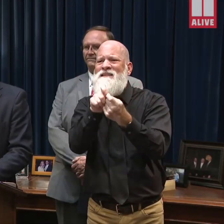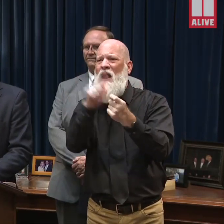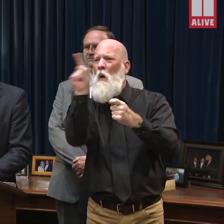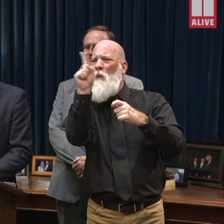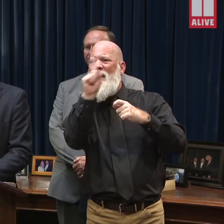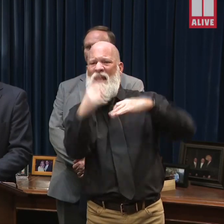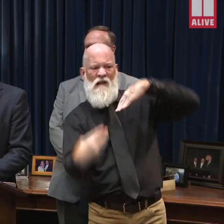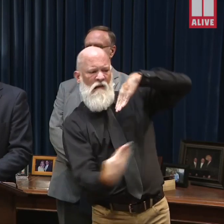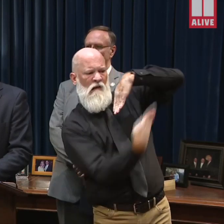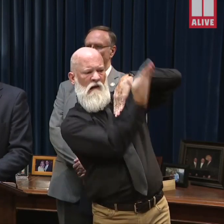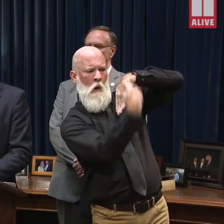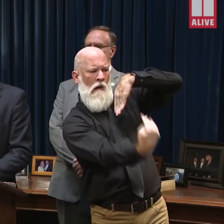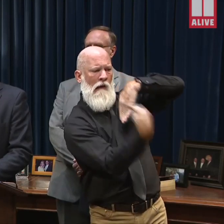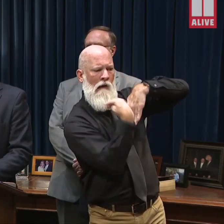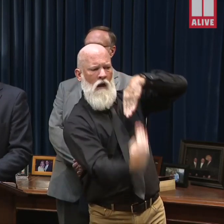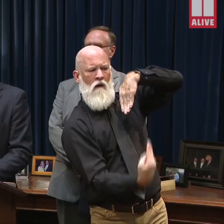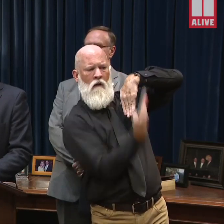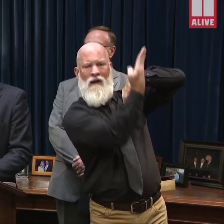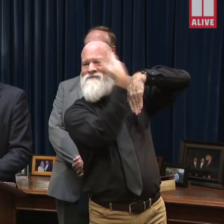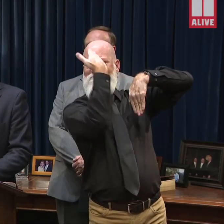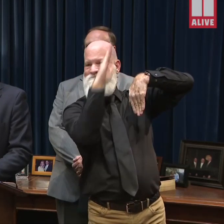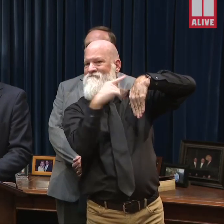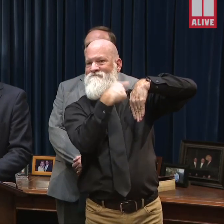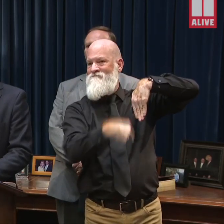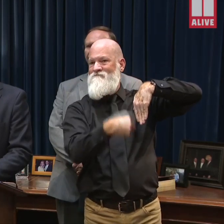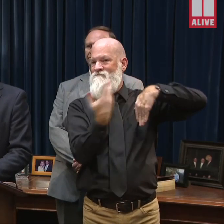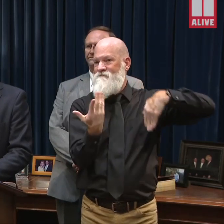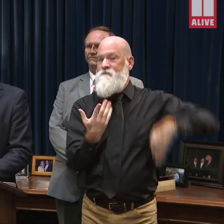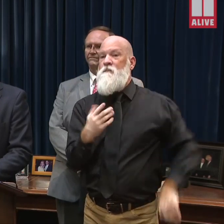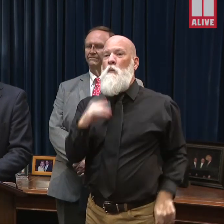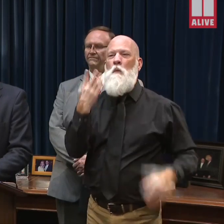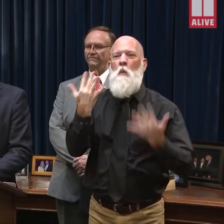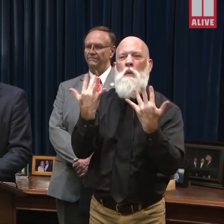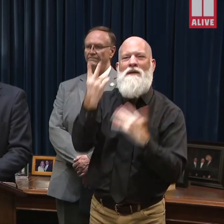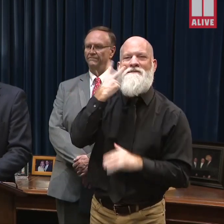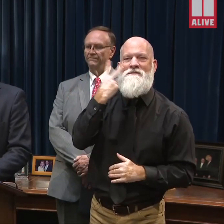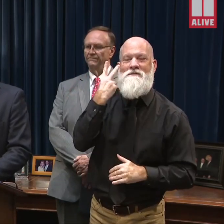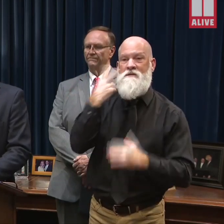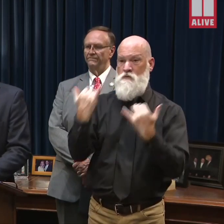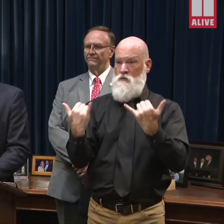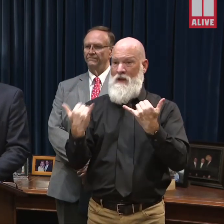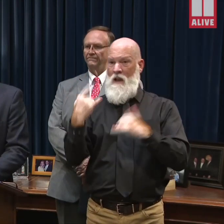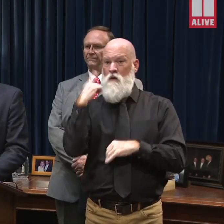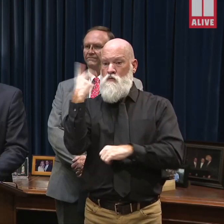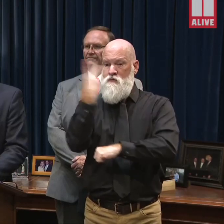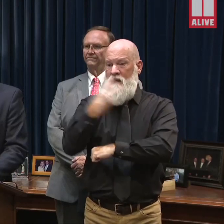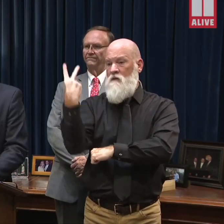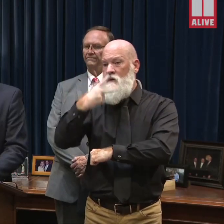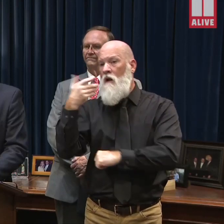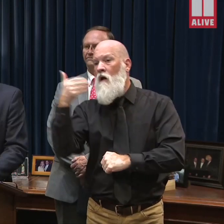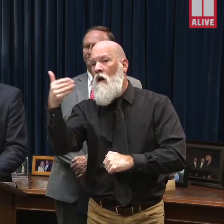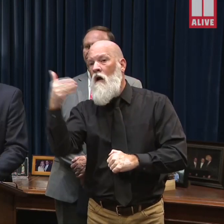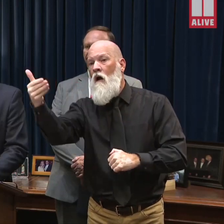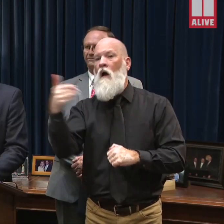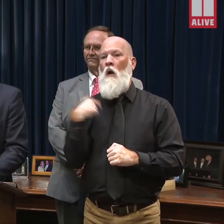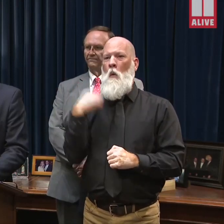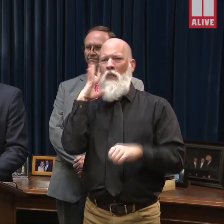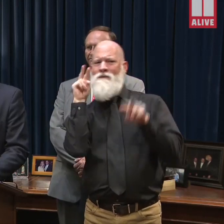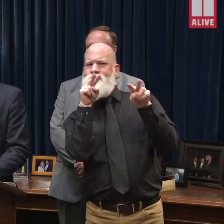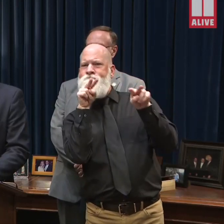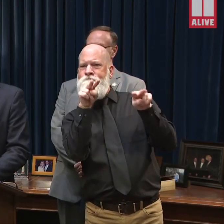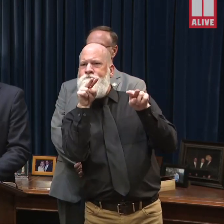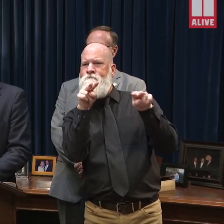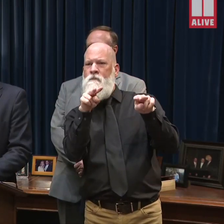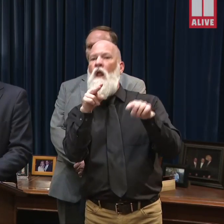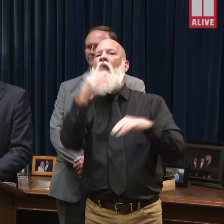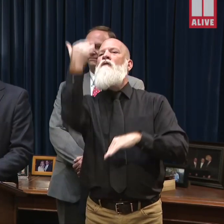Over the next 24 hours, we hope to have a clearer picture of Dorian's trajectory. And throughout that time, we